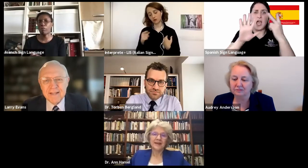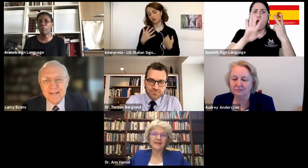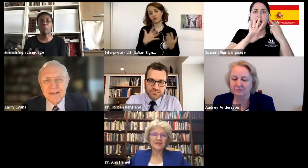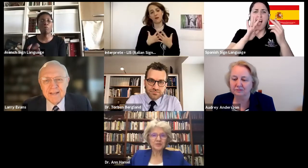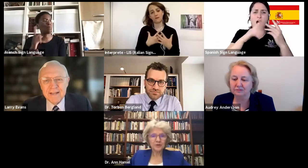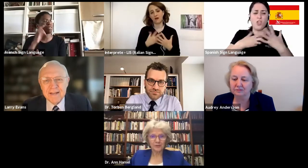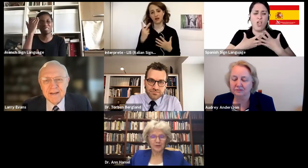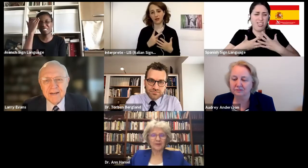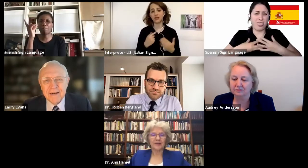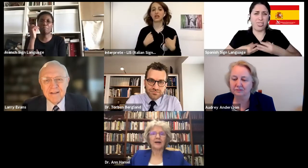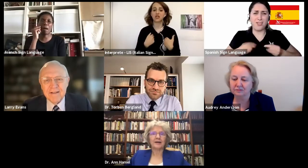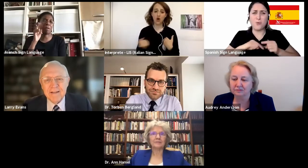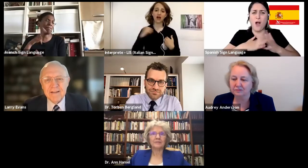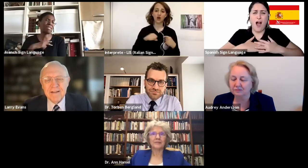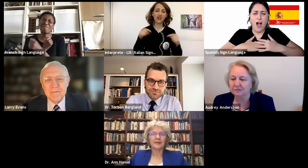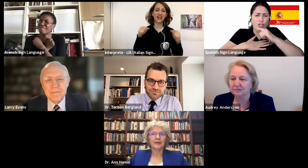Yes, it's normal.